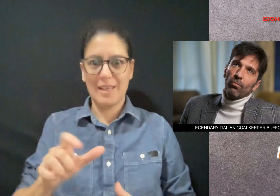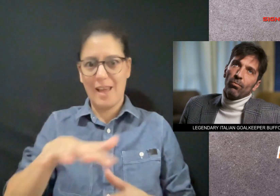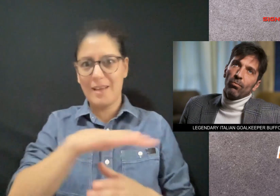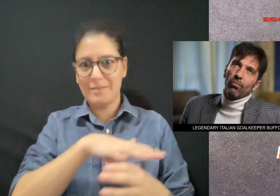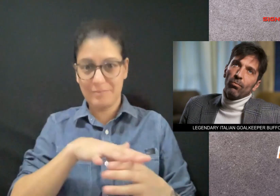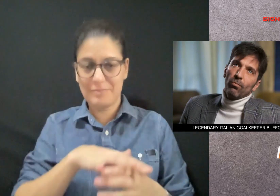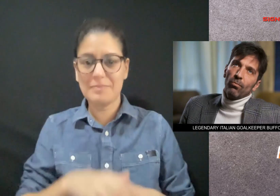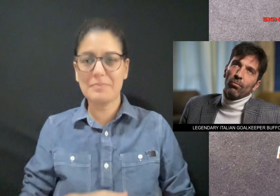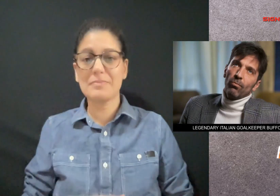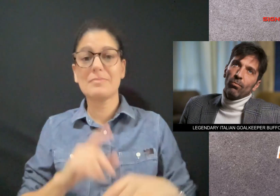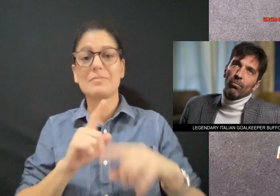under his belt